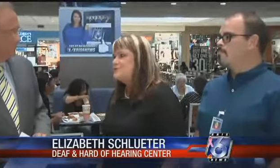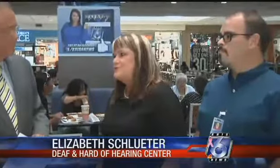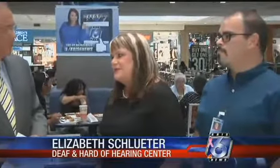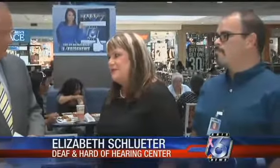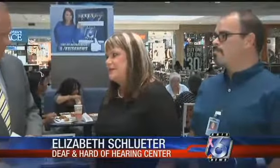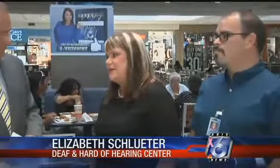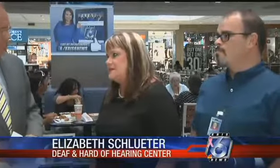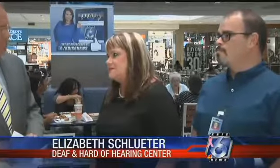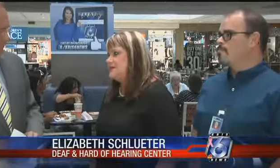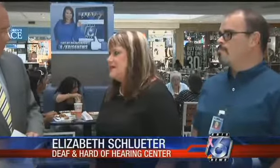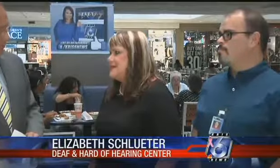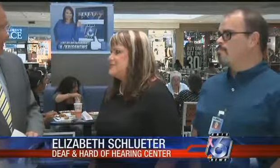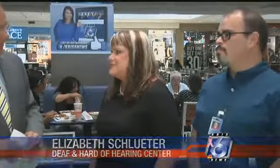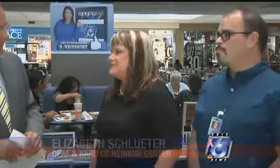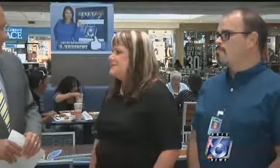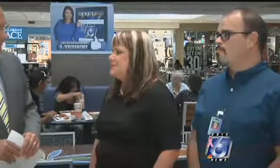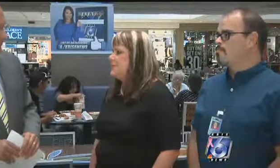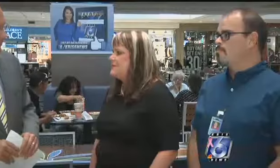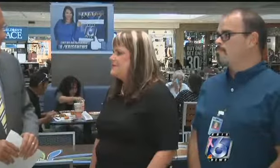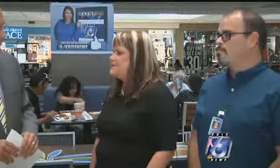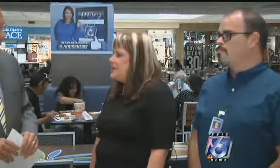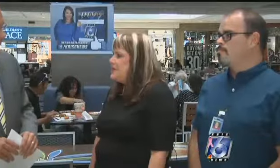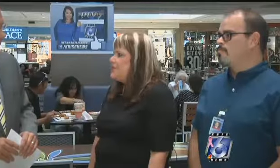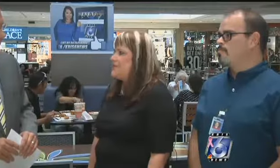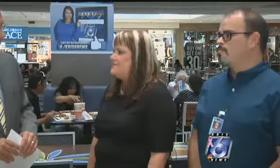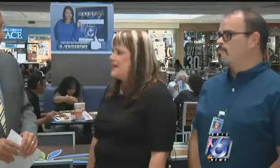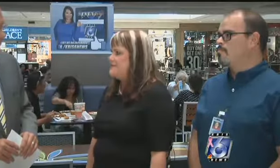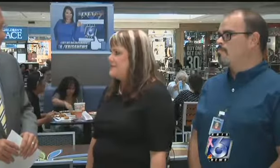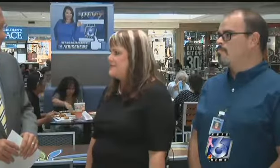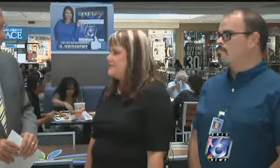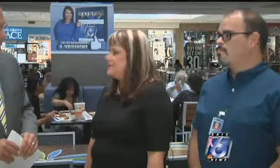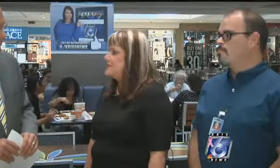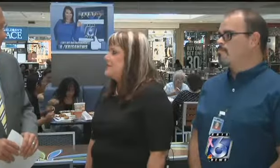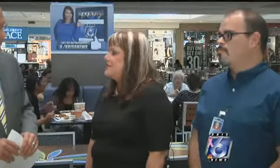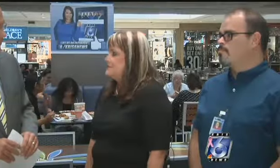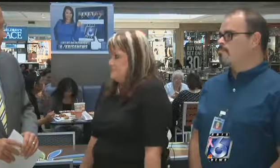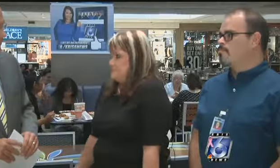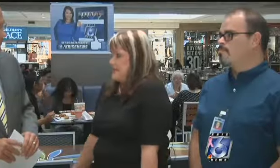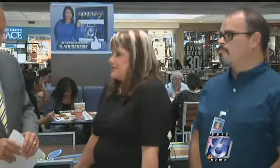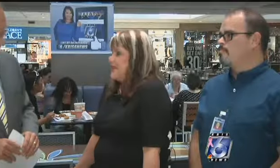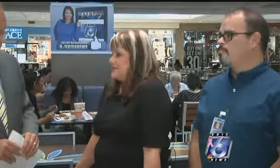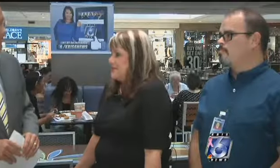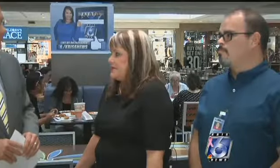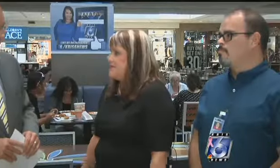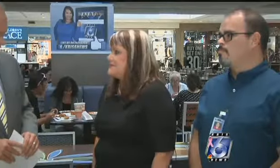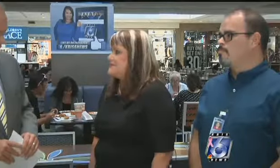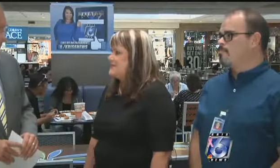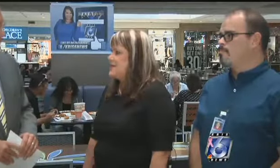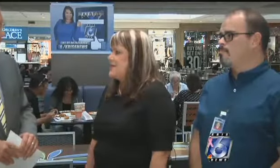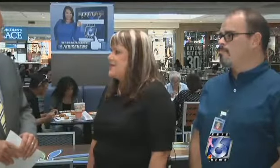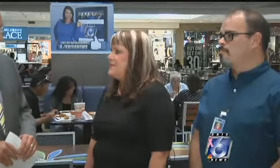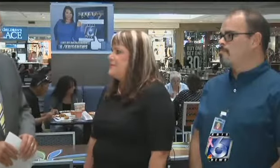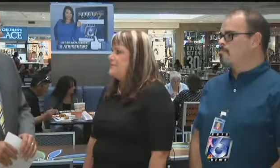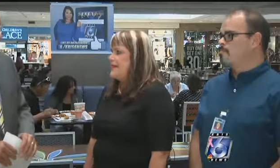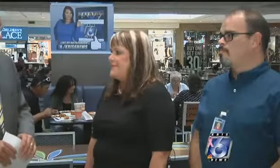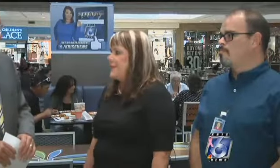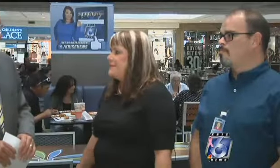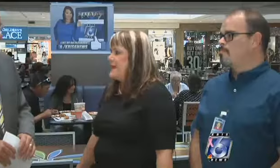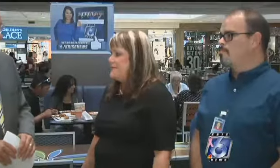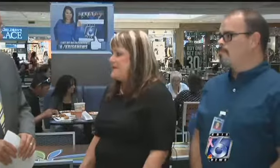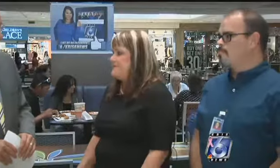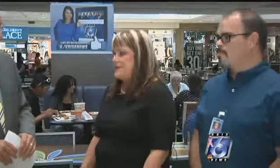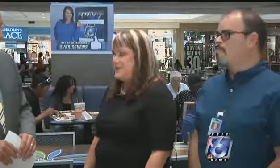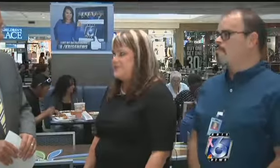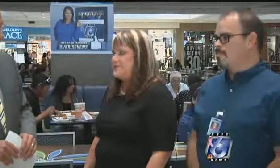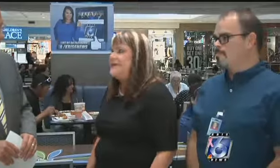empower those with hearing loss. Extremely important to know one in five people, they do have a hearing loss. And so we have